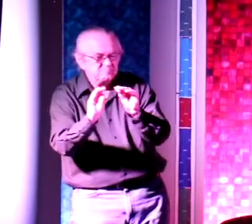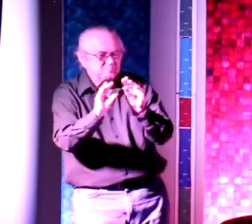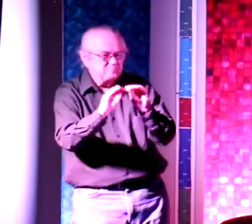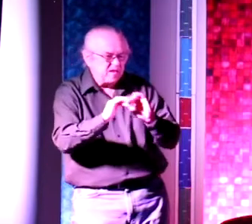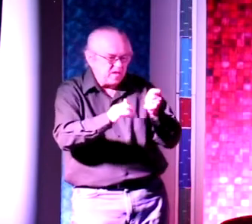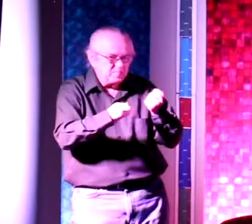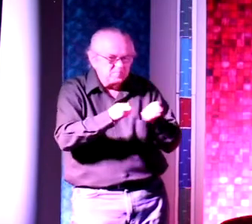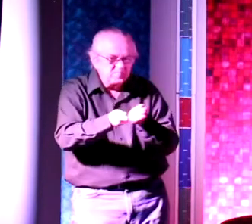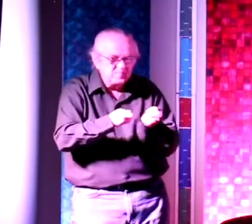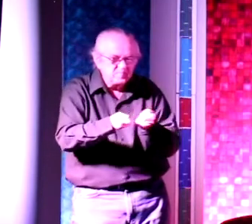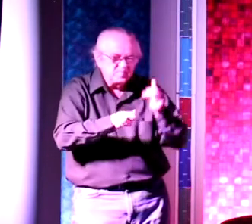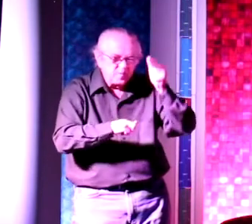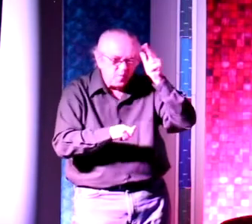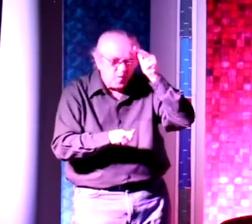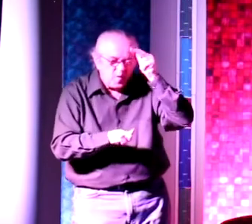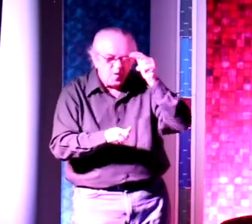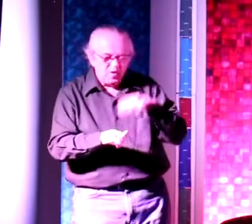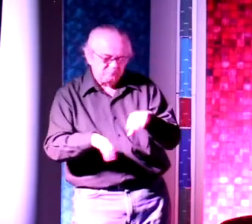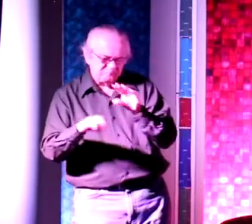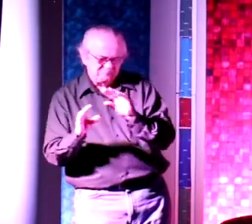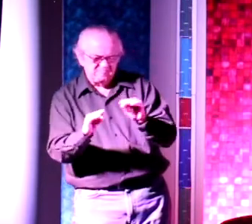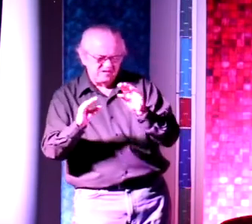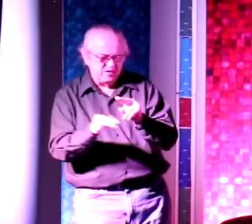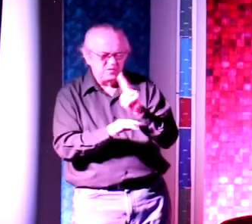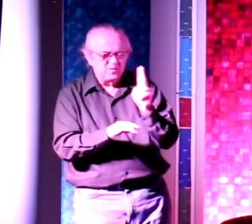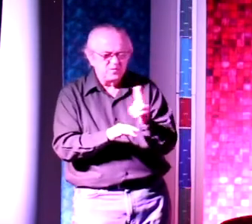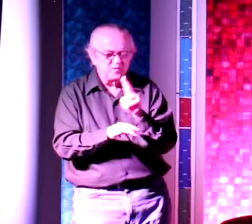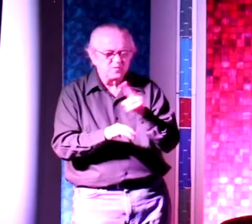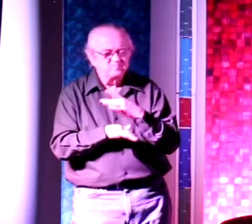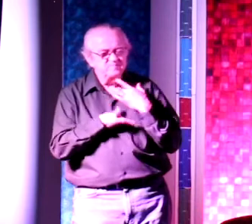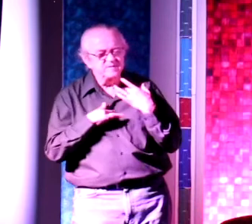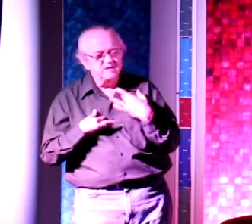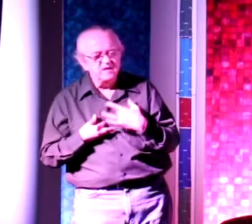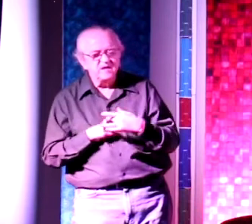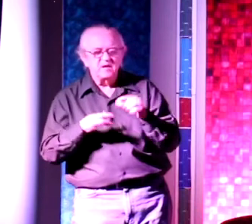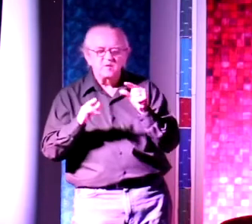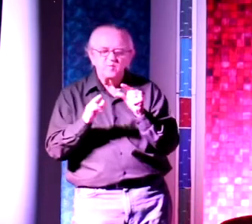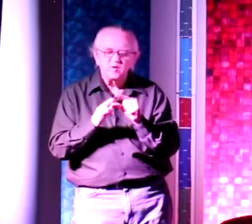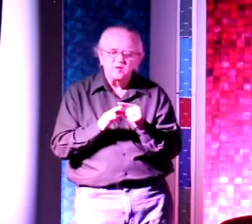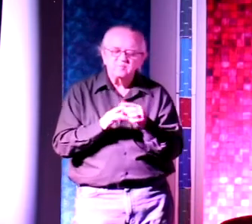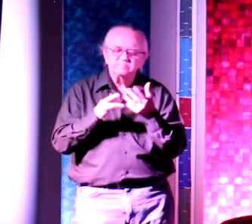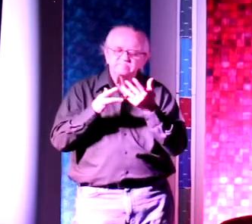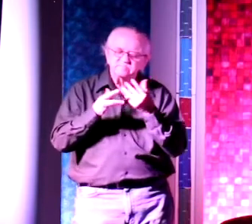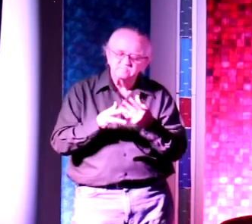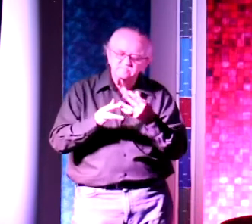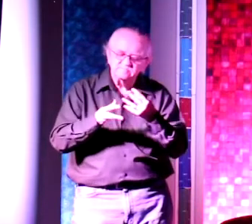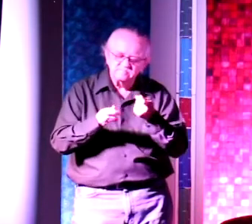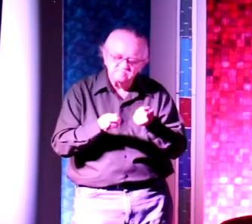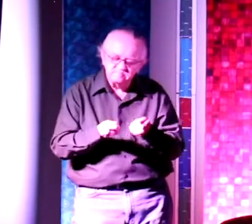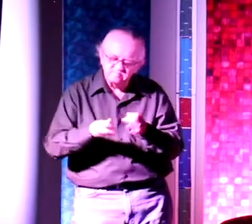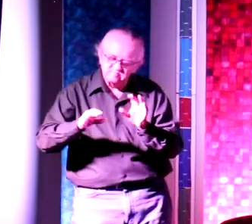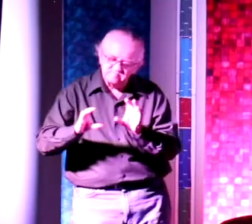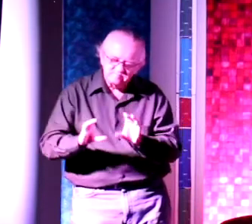horses. He taught them about using a kind word and a gentle hand. He taught